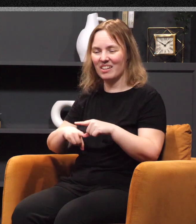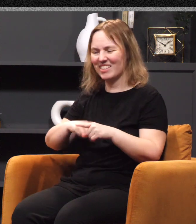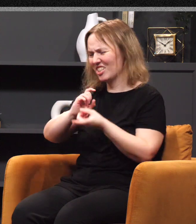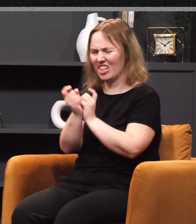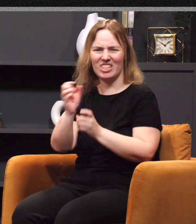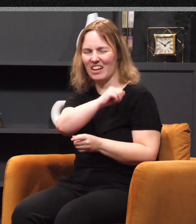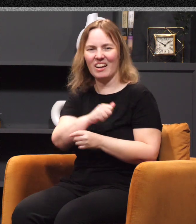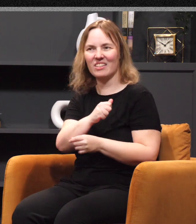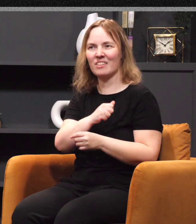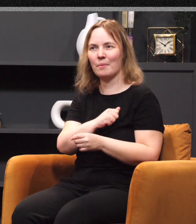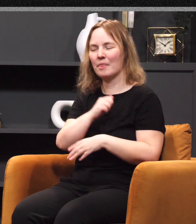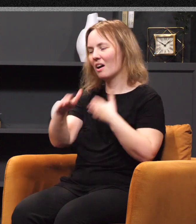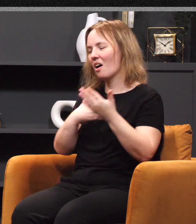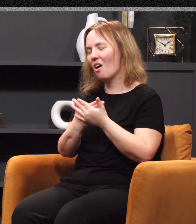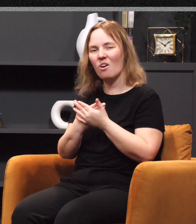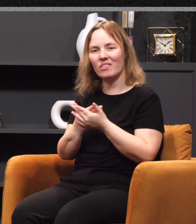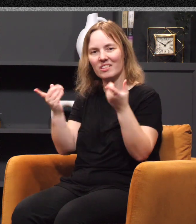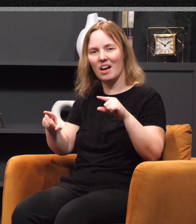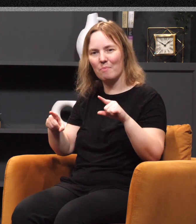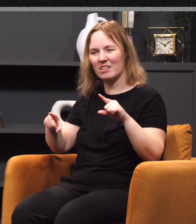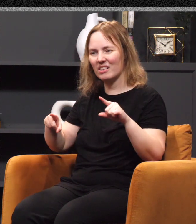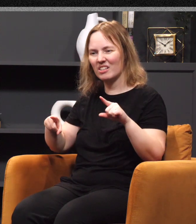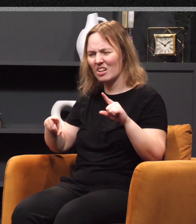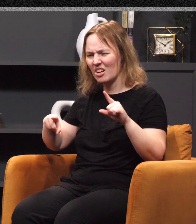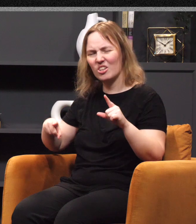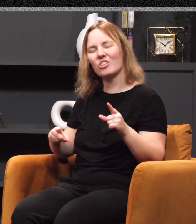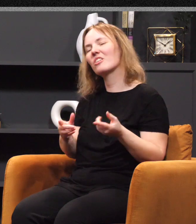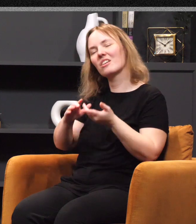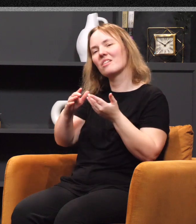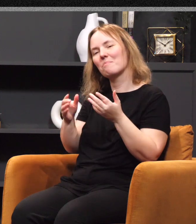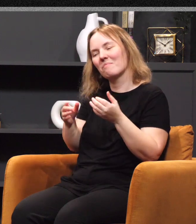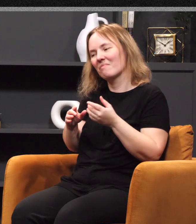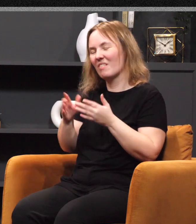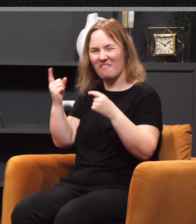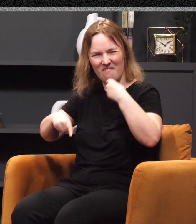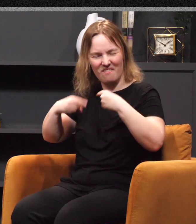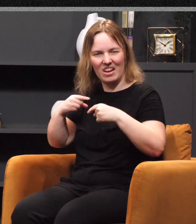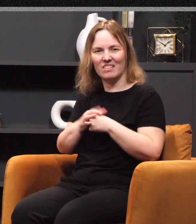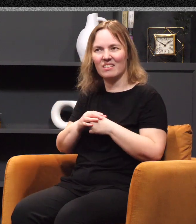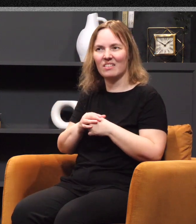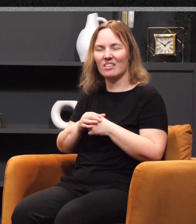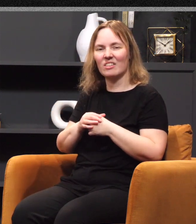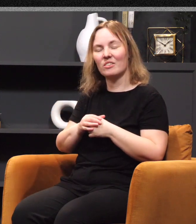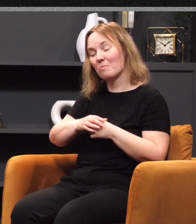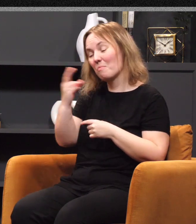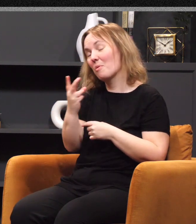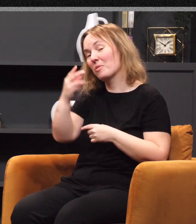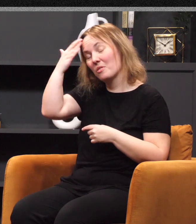attitude. All that's going to happen is you're going to lock horns. You're going to get in a fight. In fact, I encourage you, if both know the Lord, take a breath and say, let's